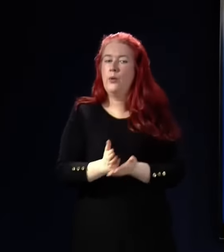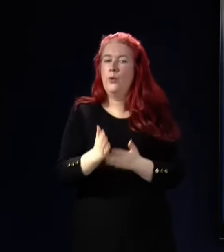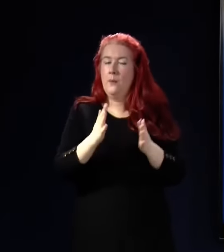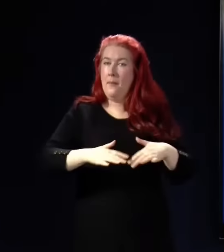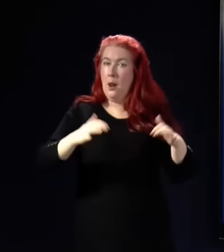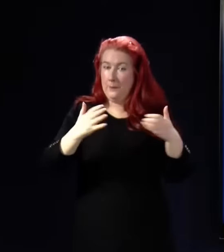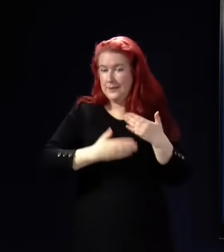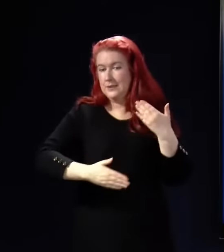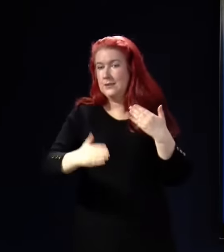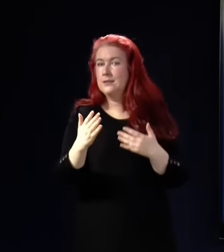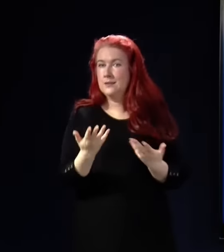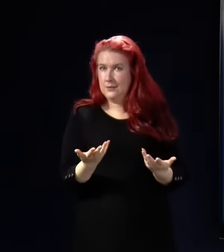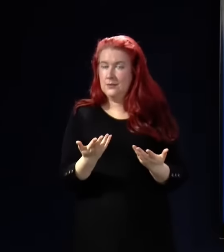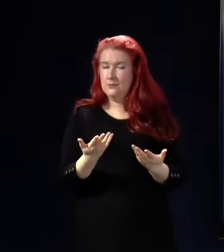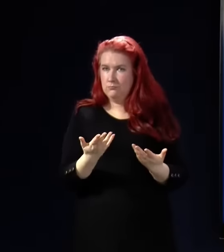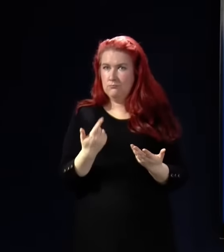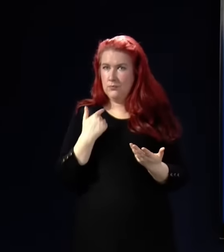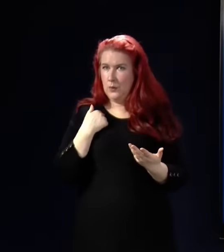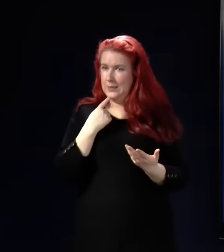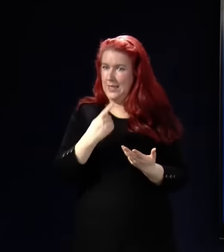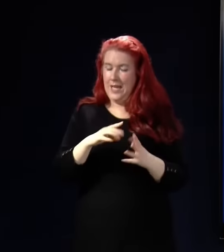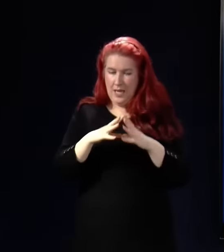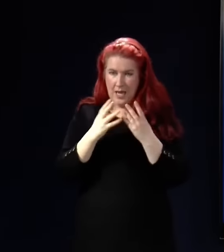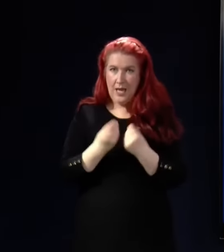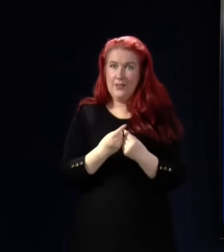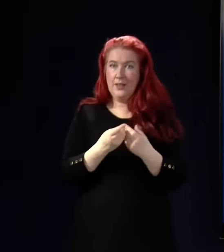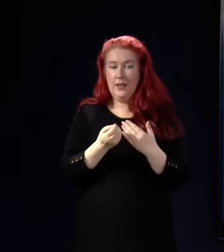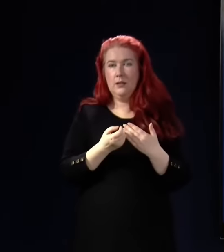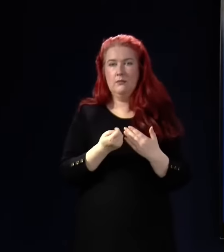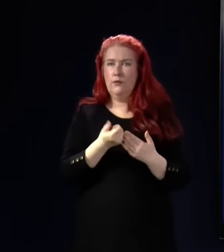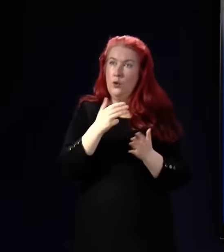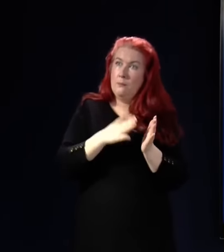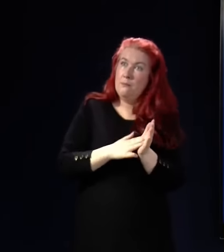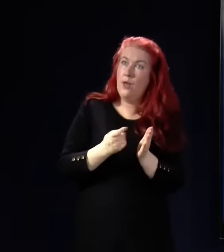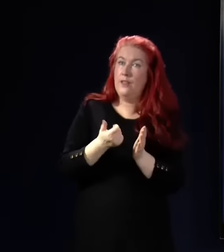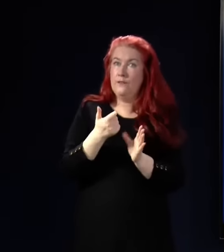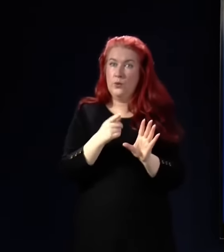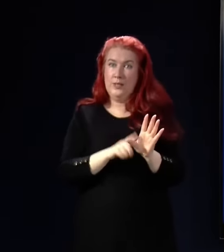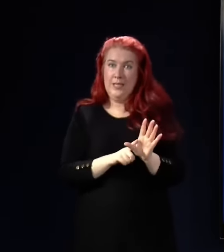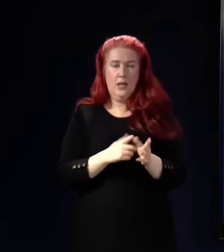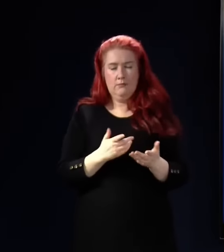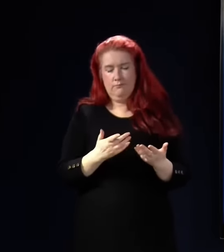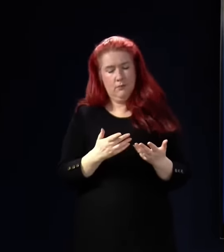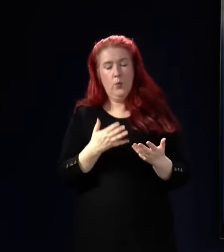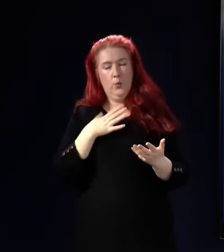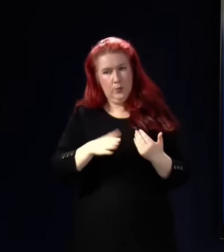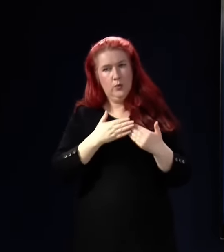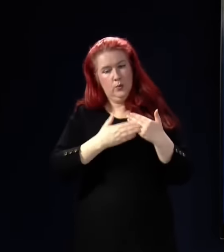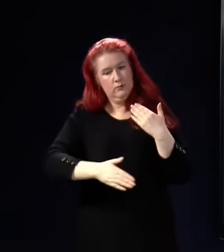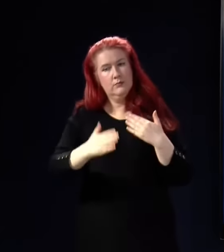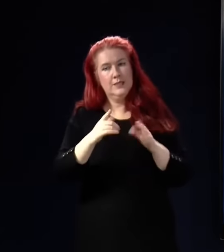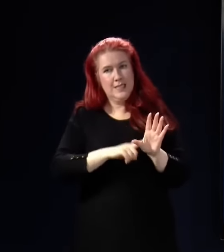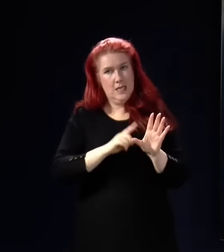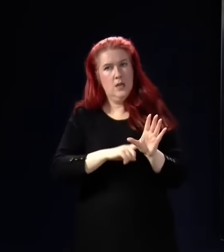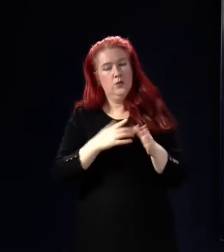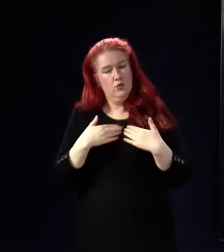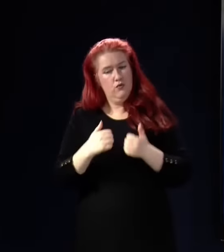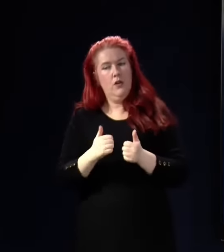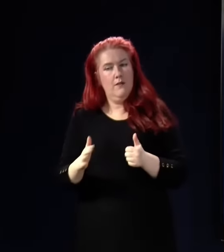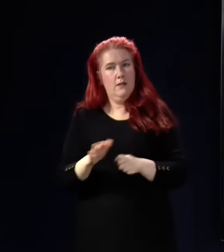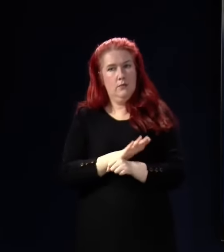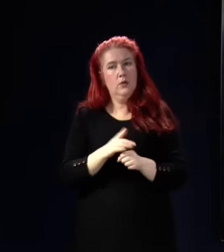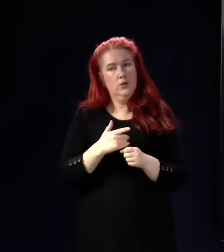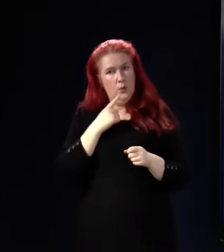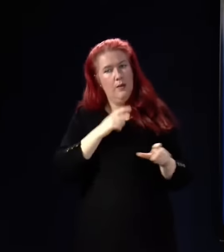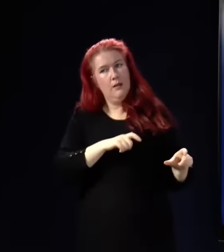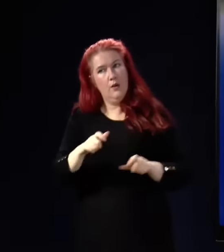not a recovery plan that suggests everything in the NHS will be fine after a few months or even even a few weeks. we'll continue with that honesty in